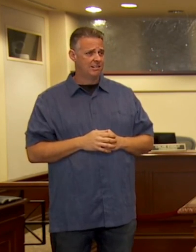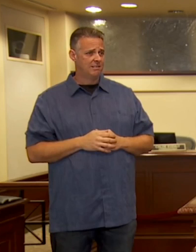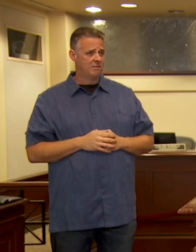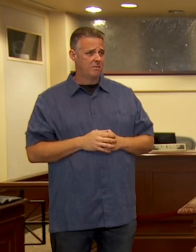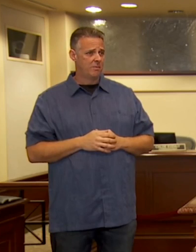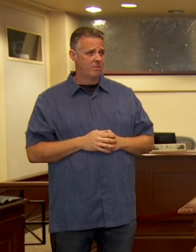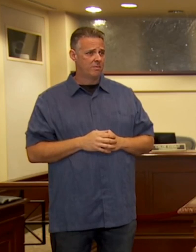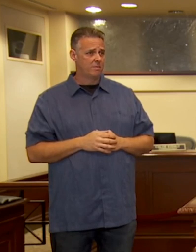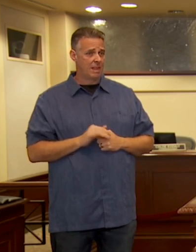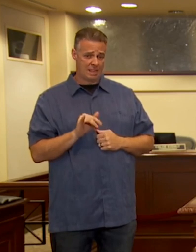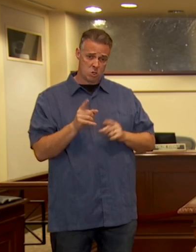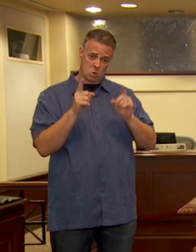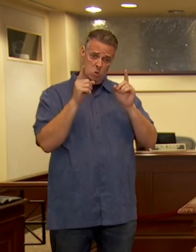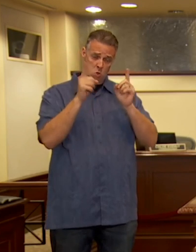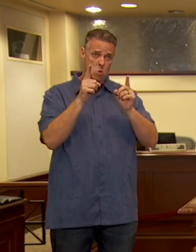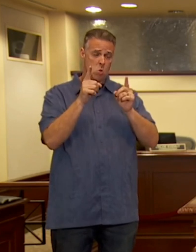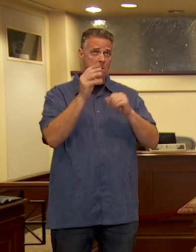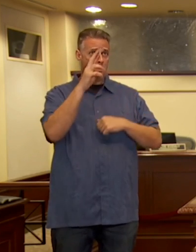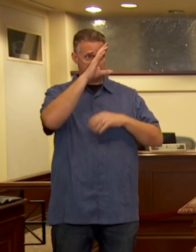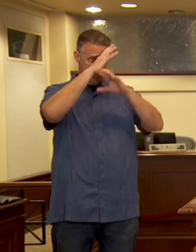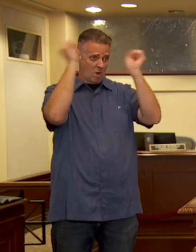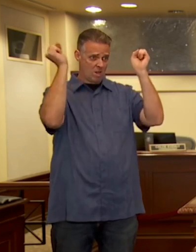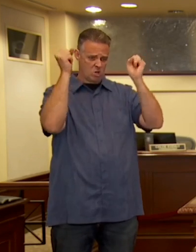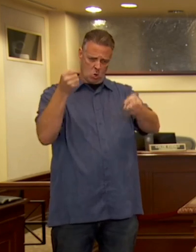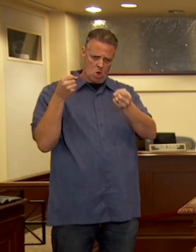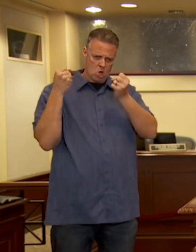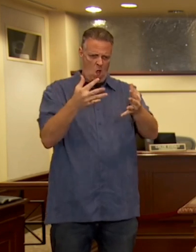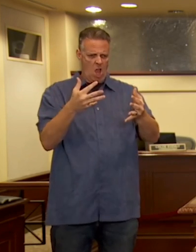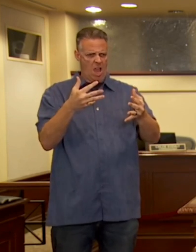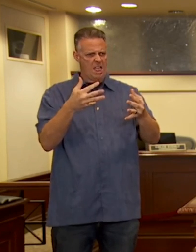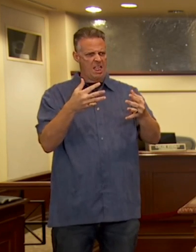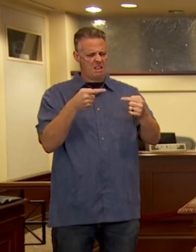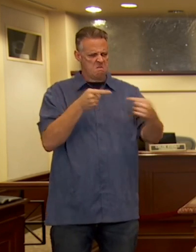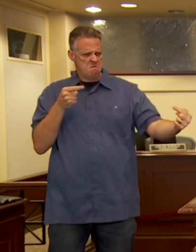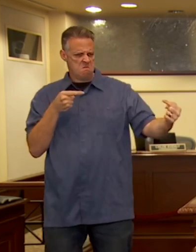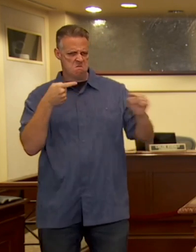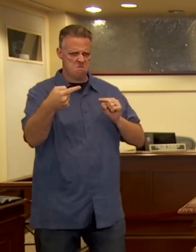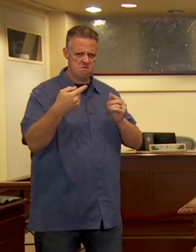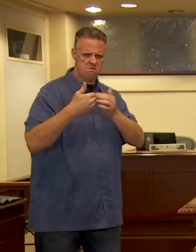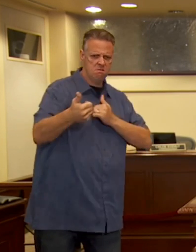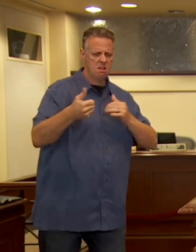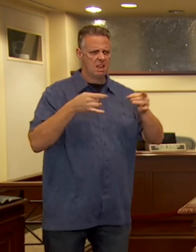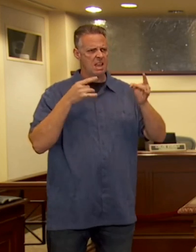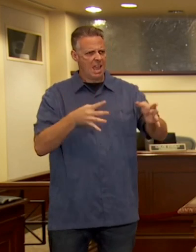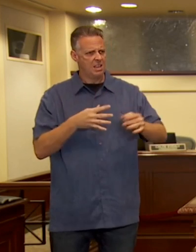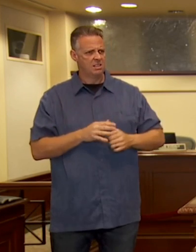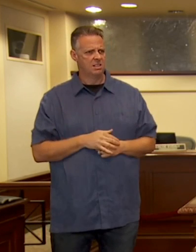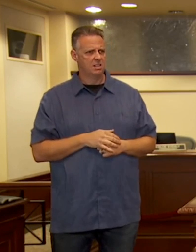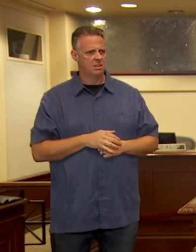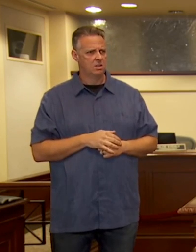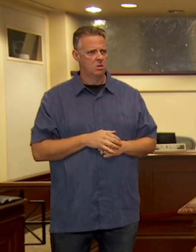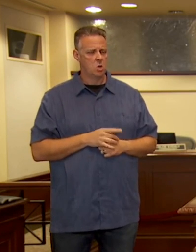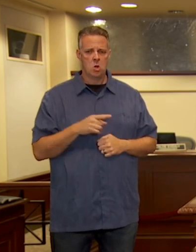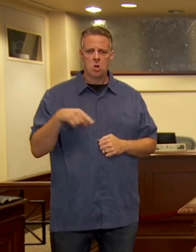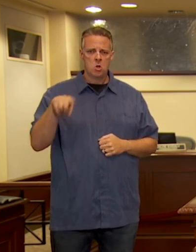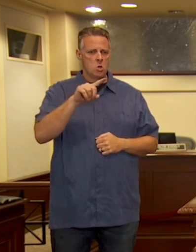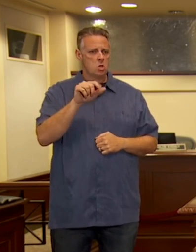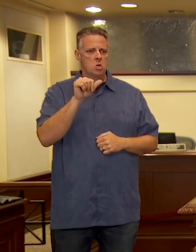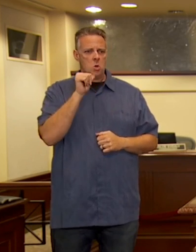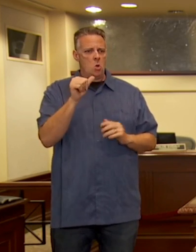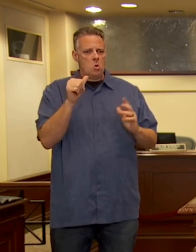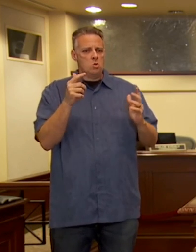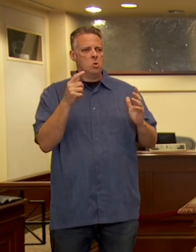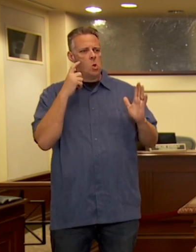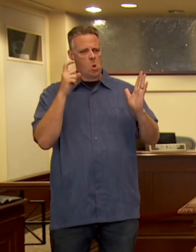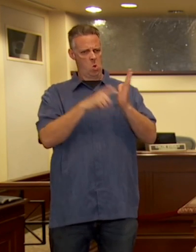It's you who have created the hate in the division. It's you who have not found a way to